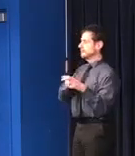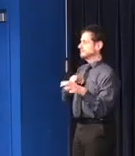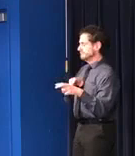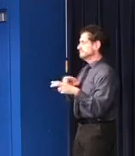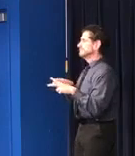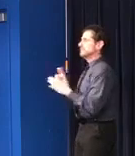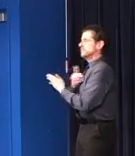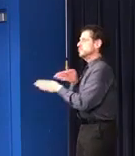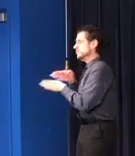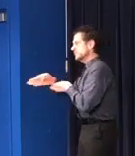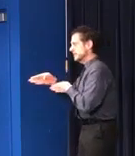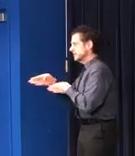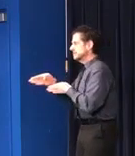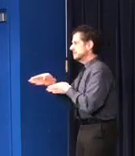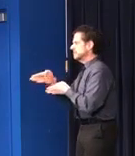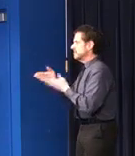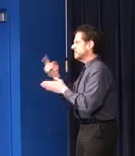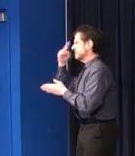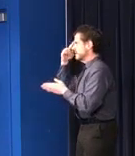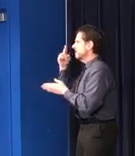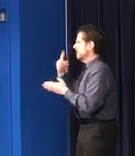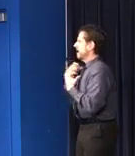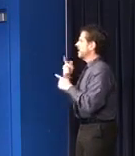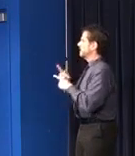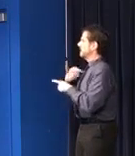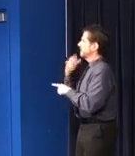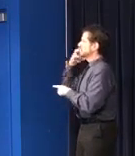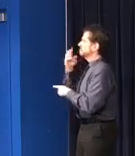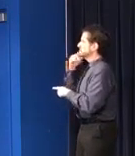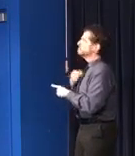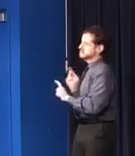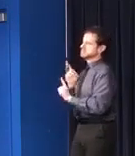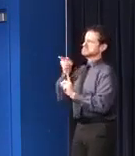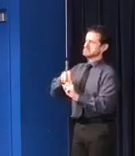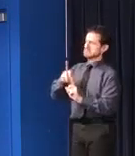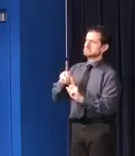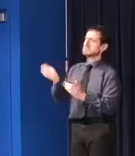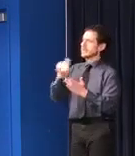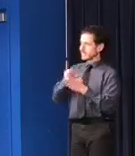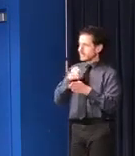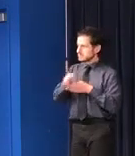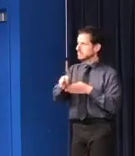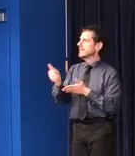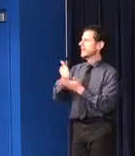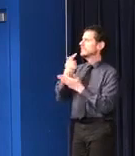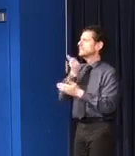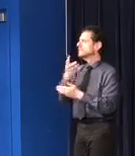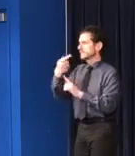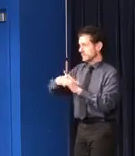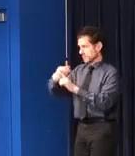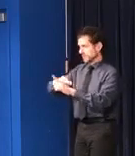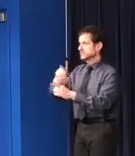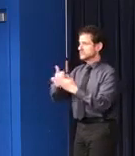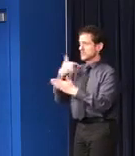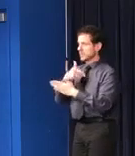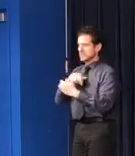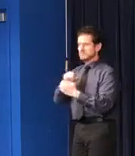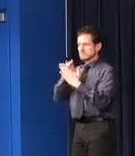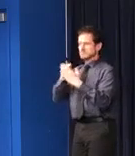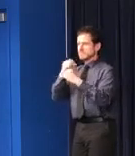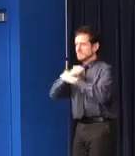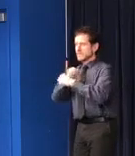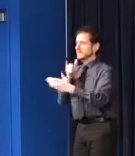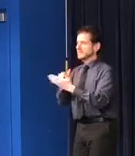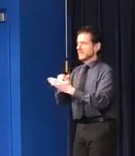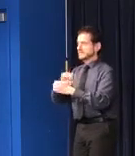back to work for at least the next few months to help us battle against COVID-19. This